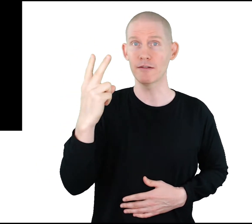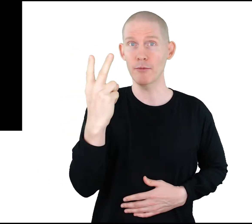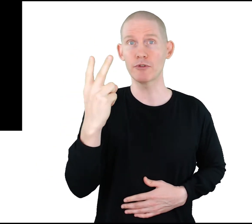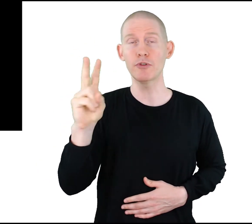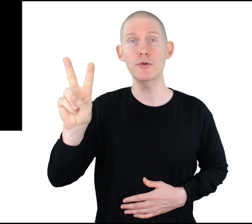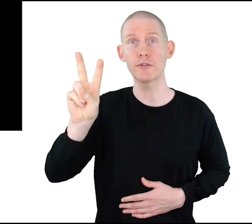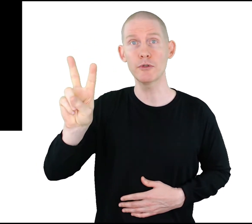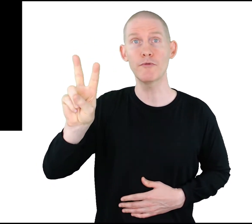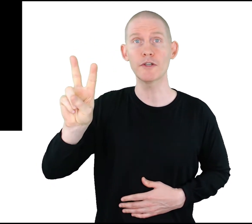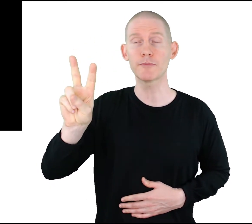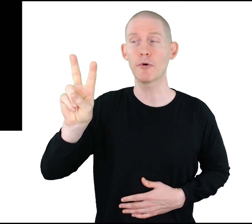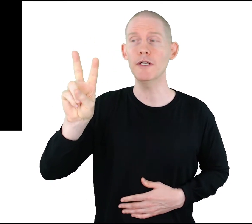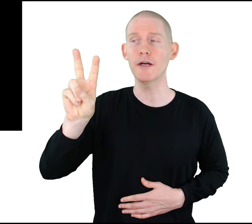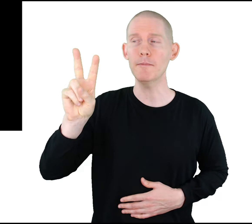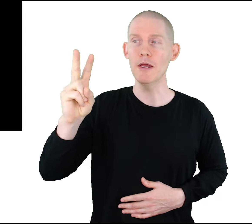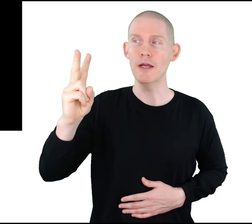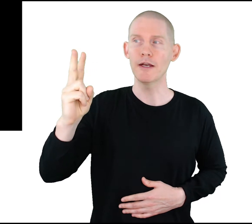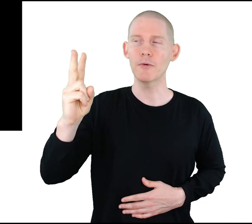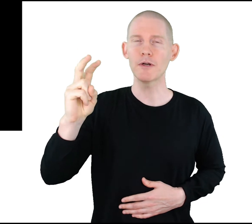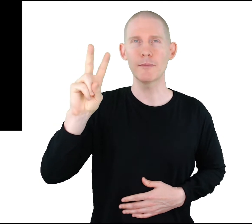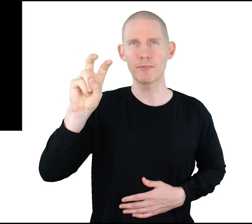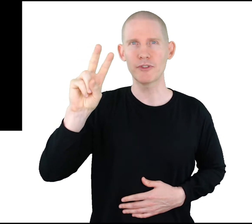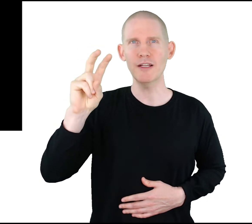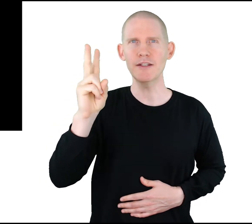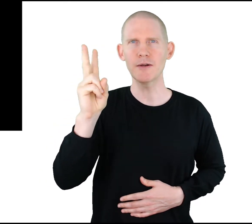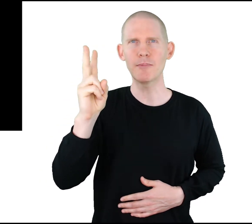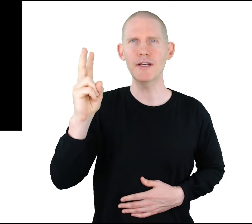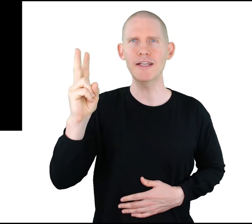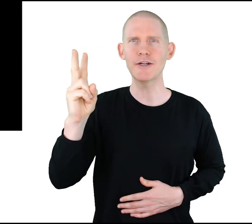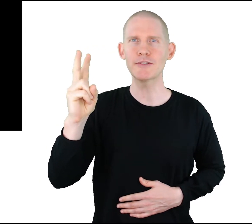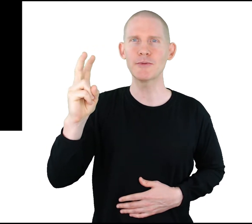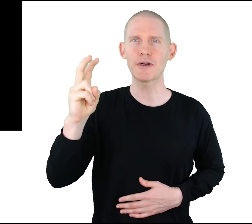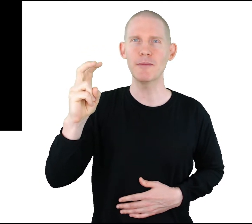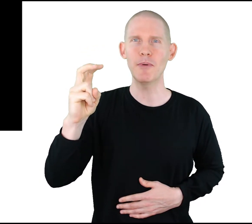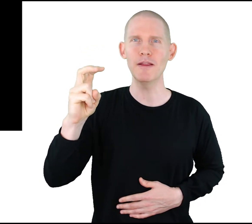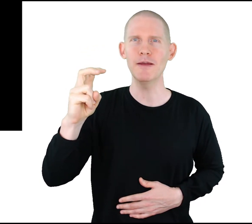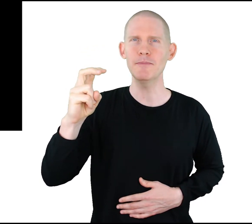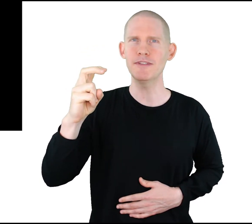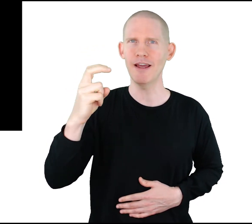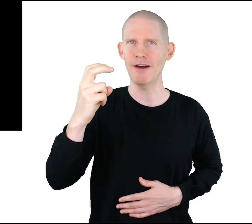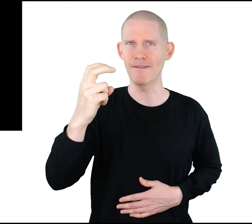number two or two fingers pointing up. Now we're gonna pretend like they're bunny ears and we're gonna bend them down.